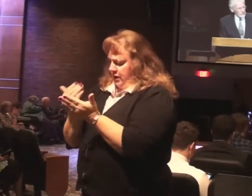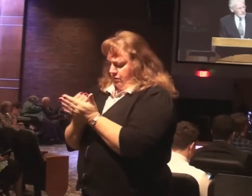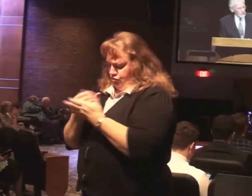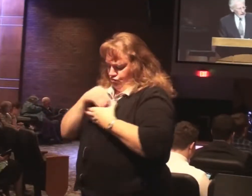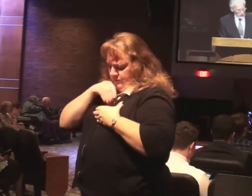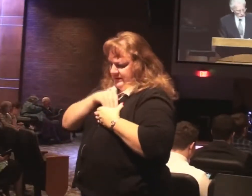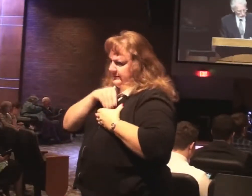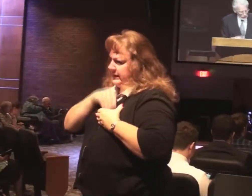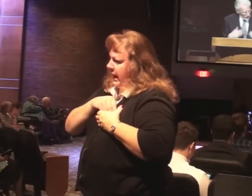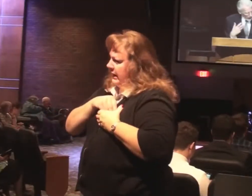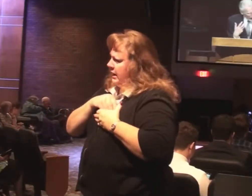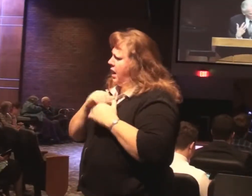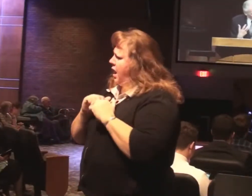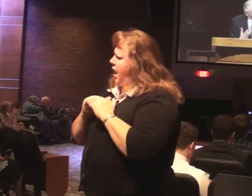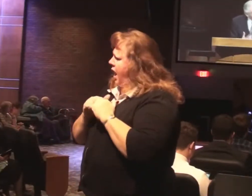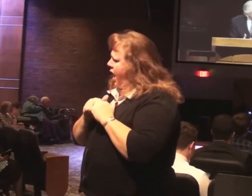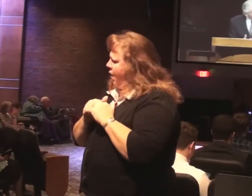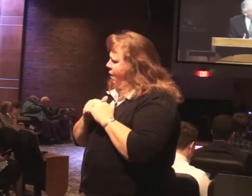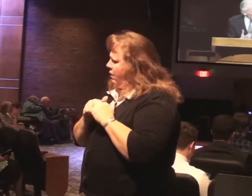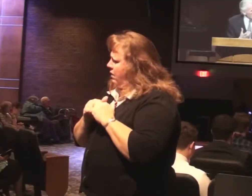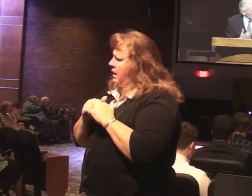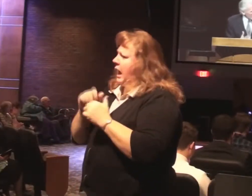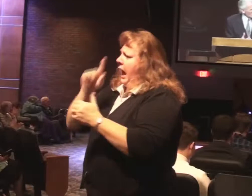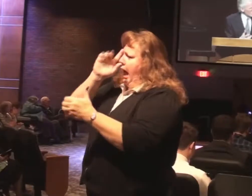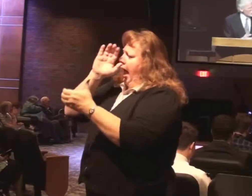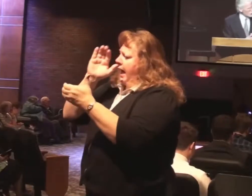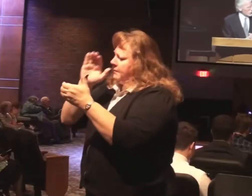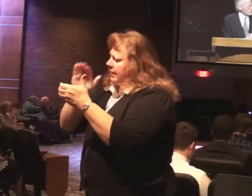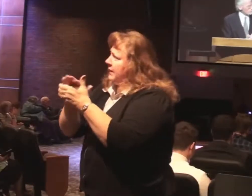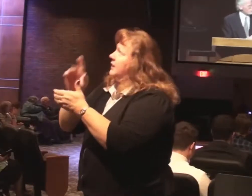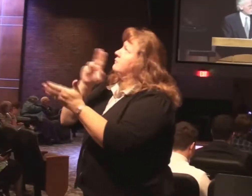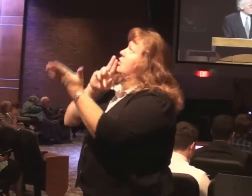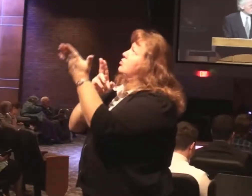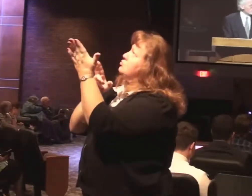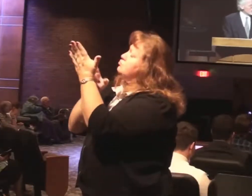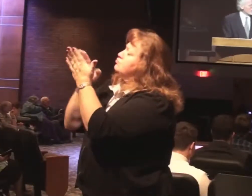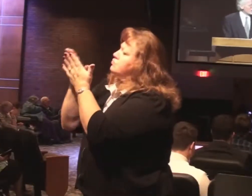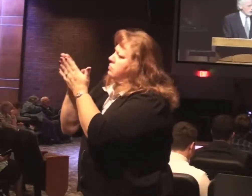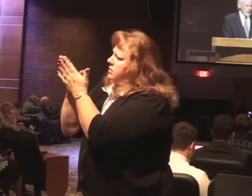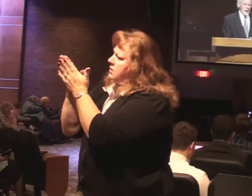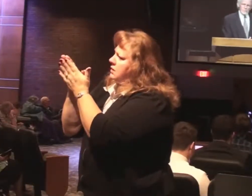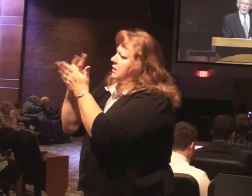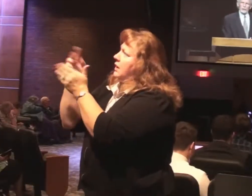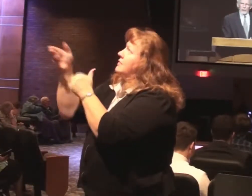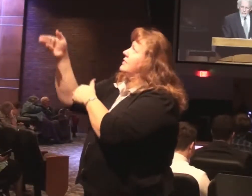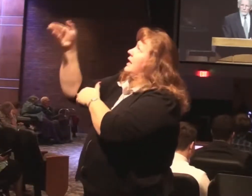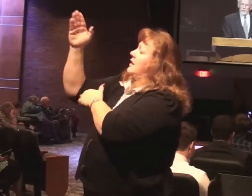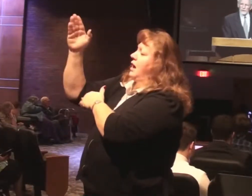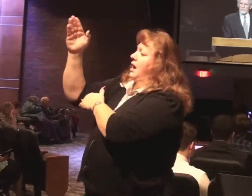And you're born again by believing the message of the God that you must believe.